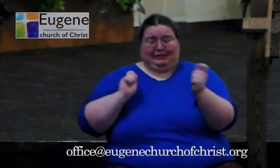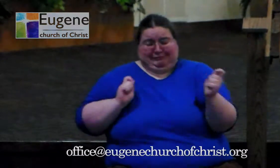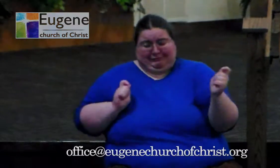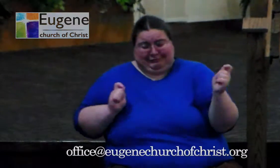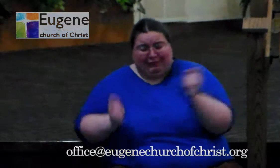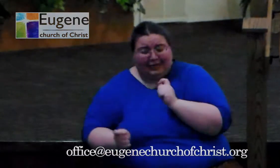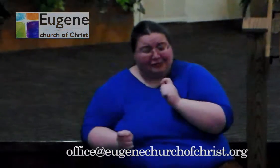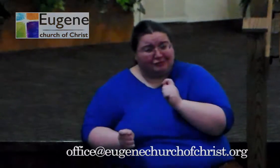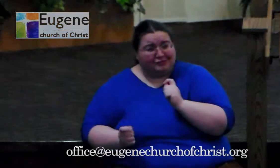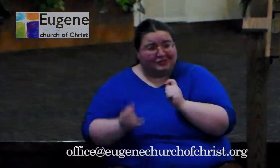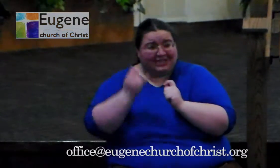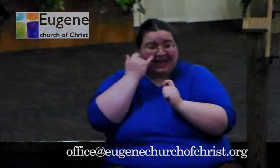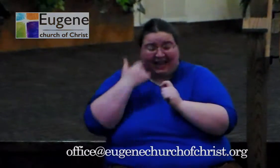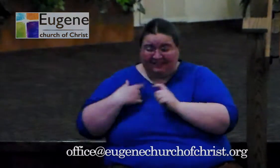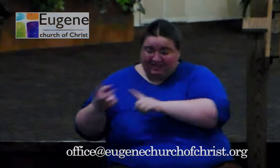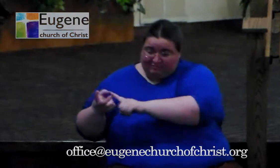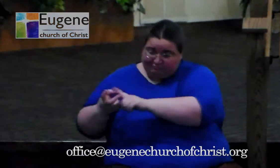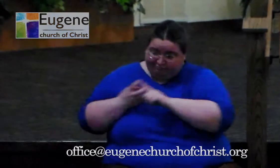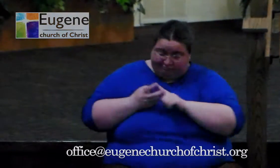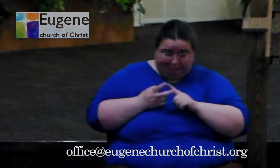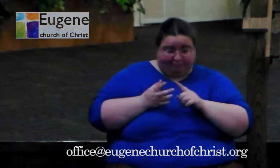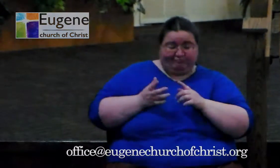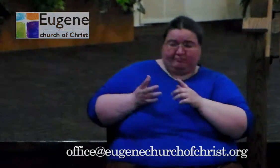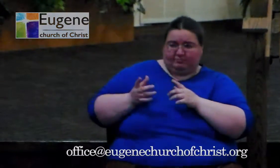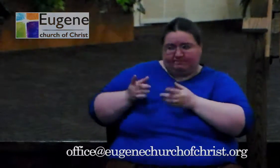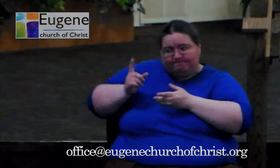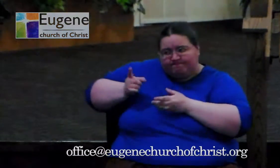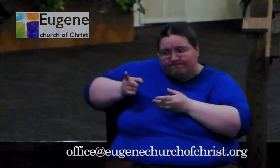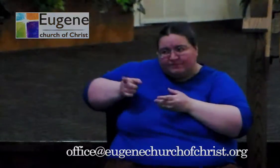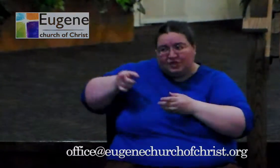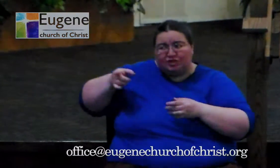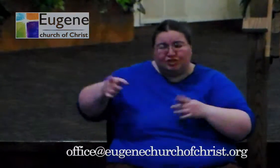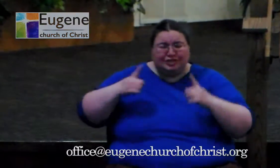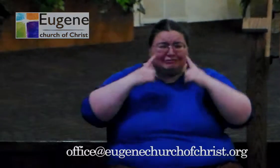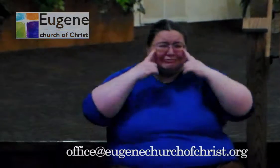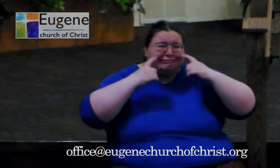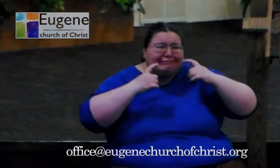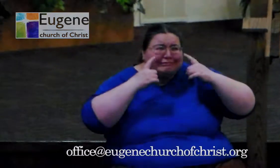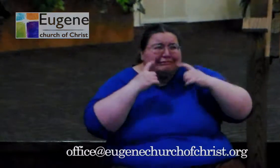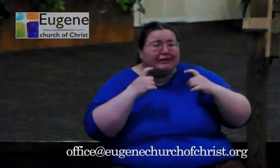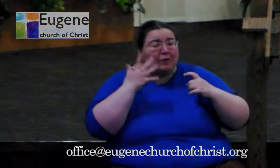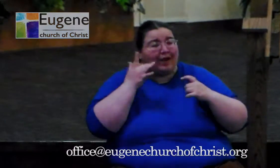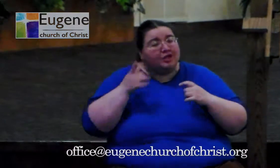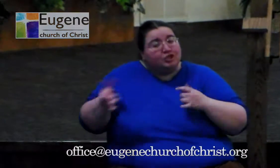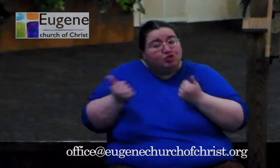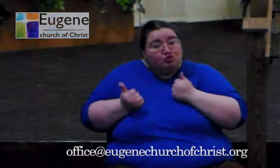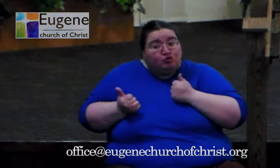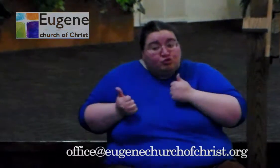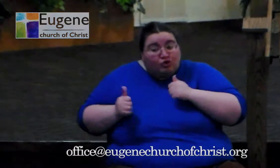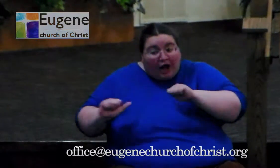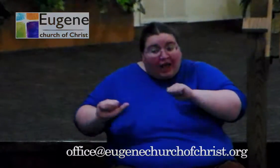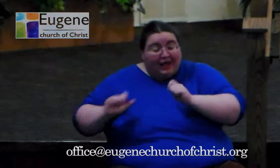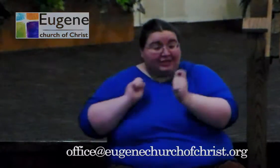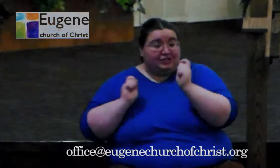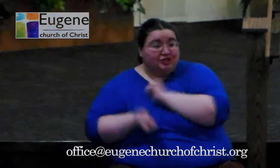she had tried so hard to leave that behind and to become somebody who was